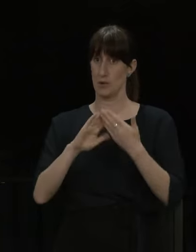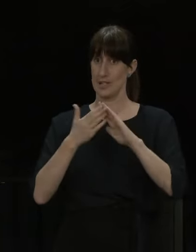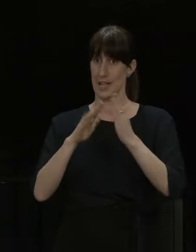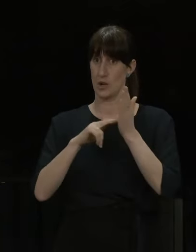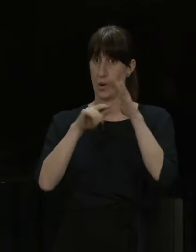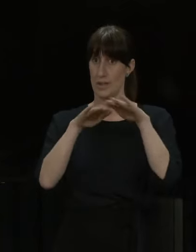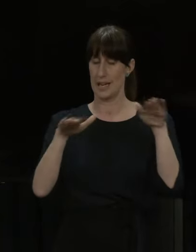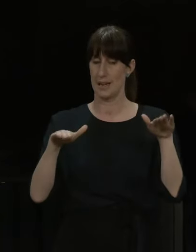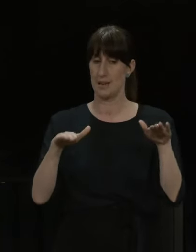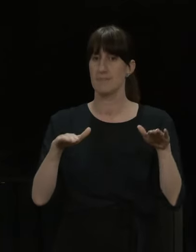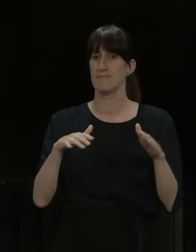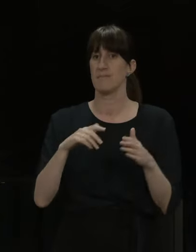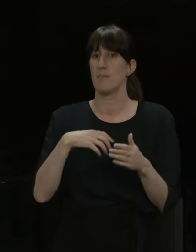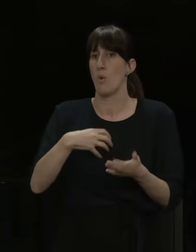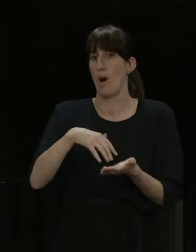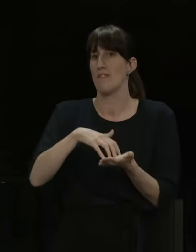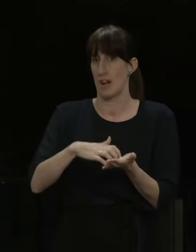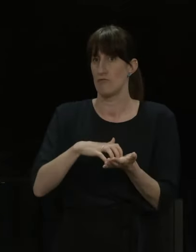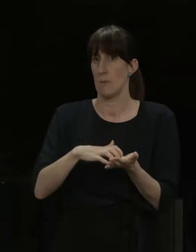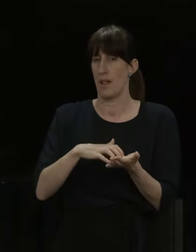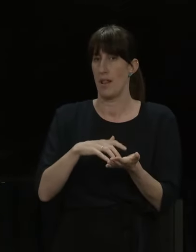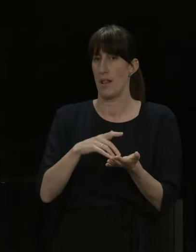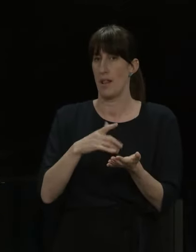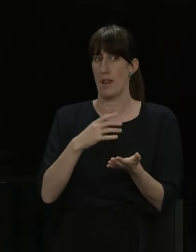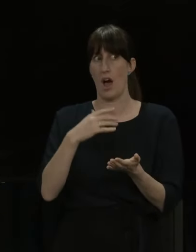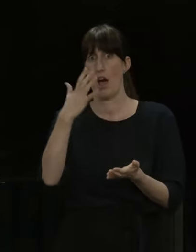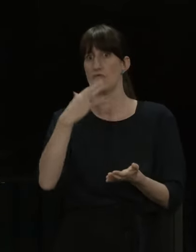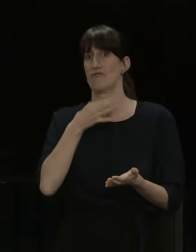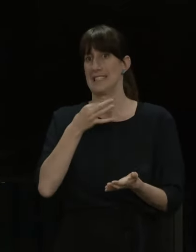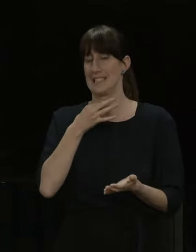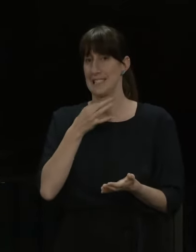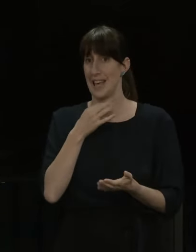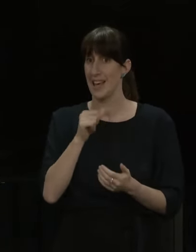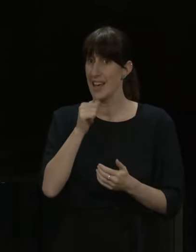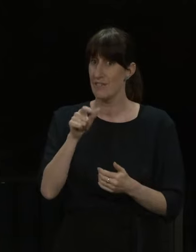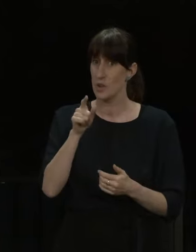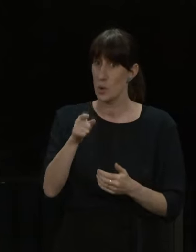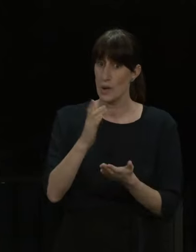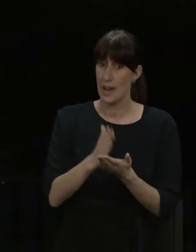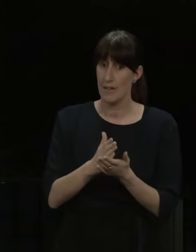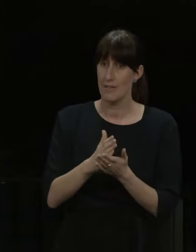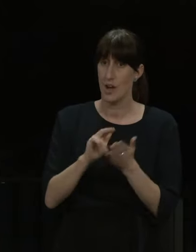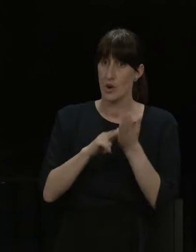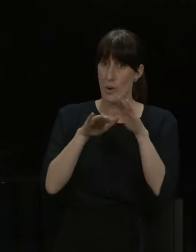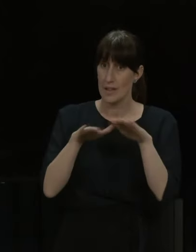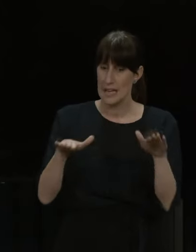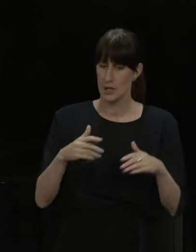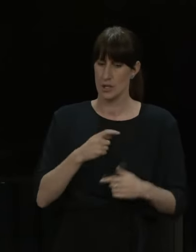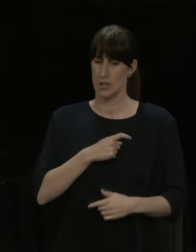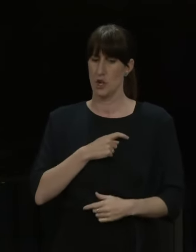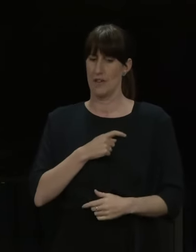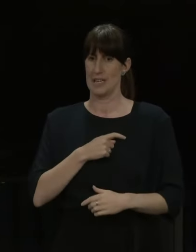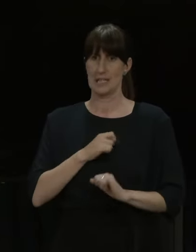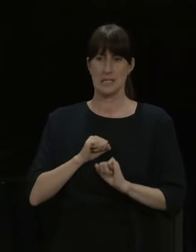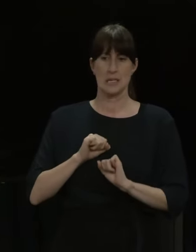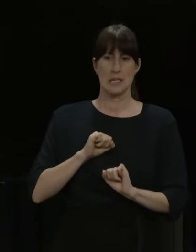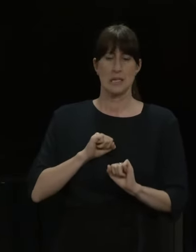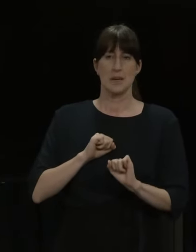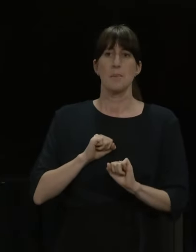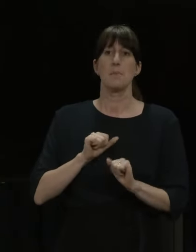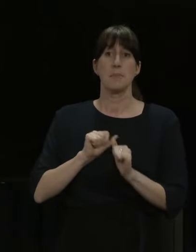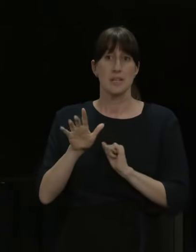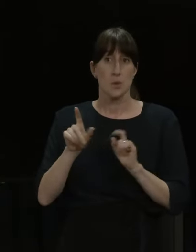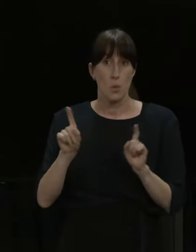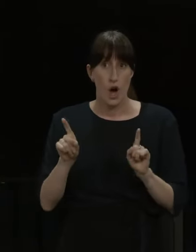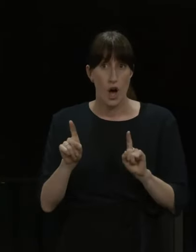those vaccination rates getting up. I'd say that to all those in Northland who are expressing concern or nervousness or anxiety, the best thing they can